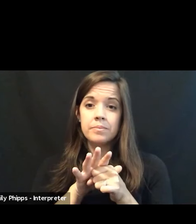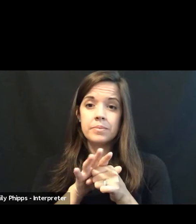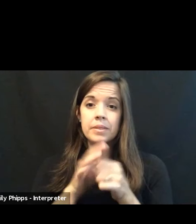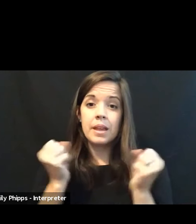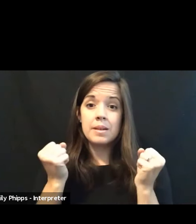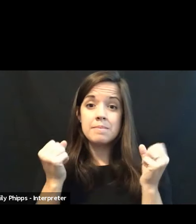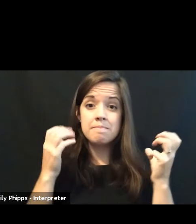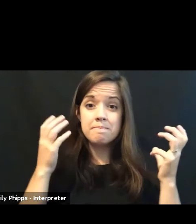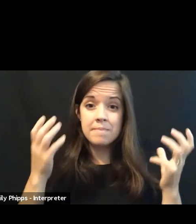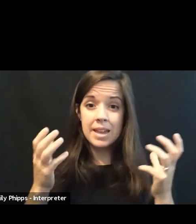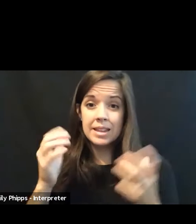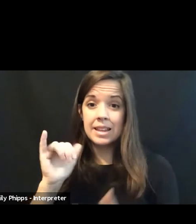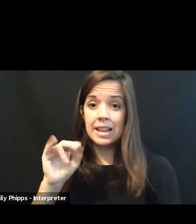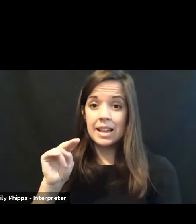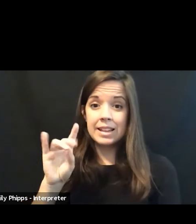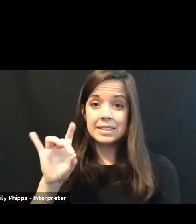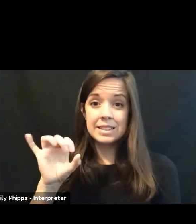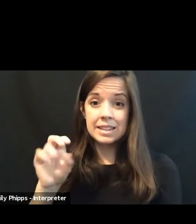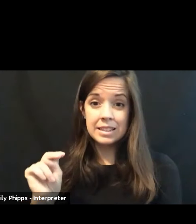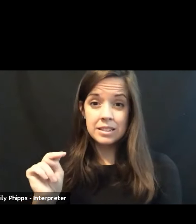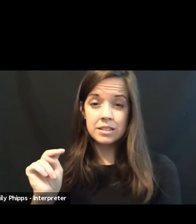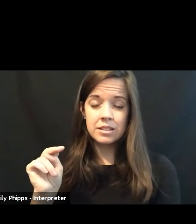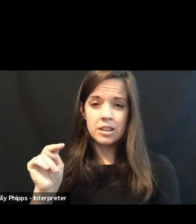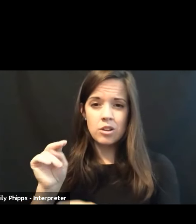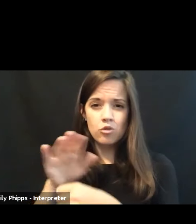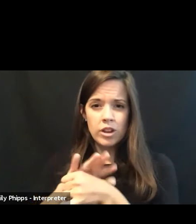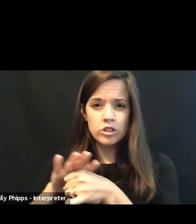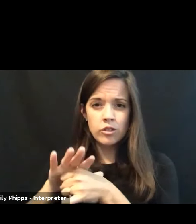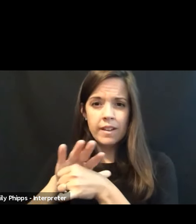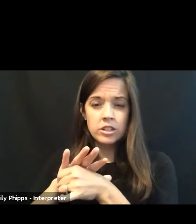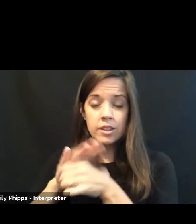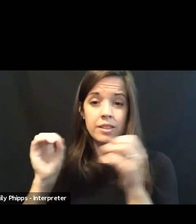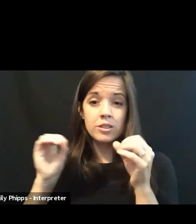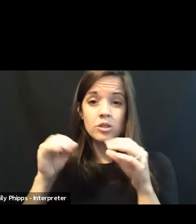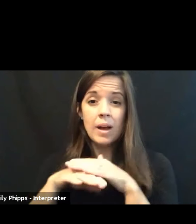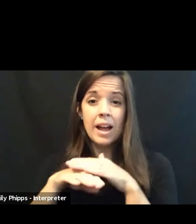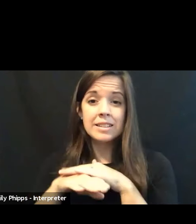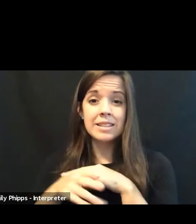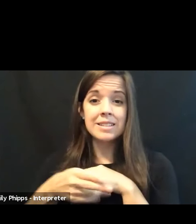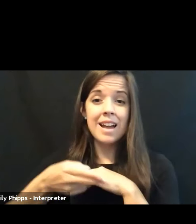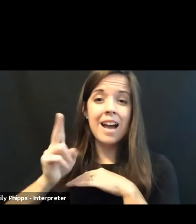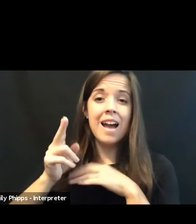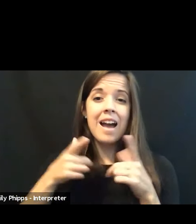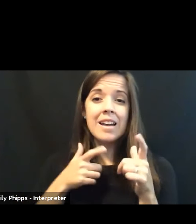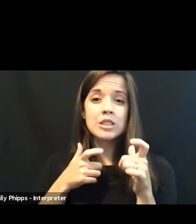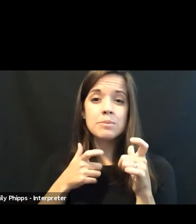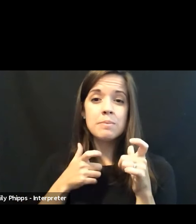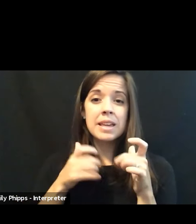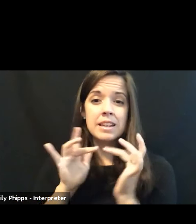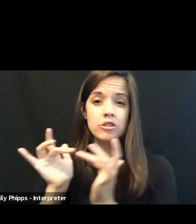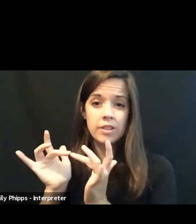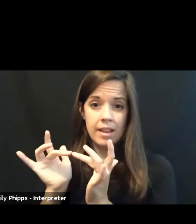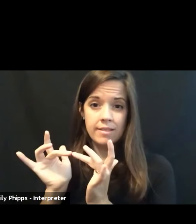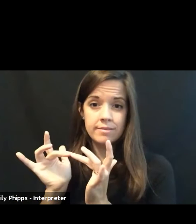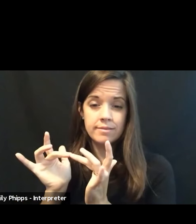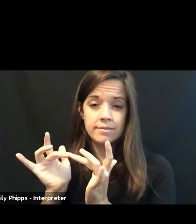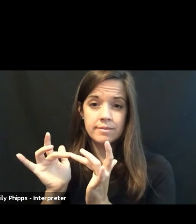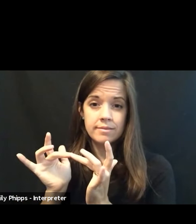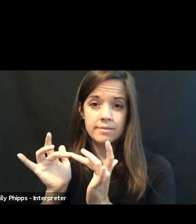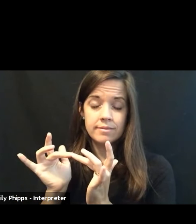reservations, there's no access to high-speed internet. And in